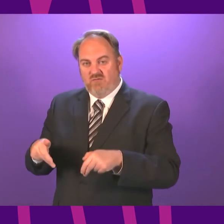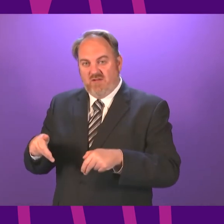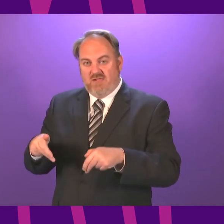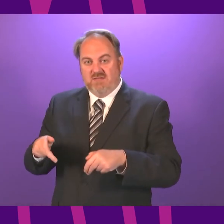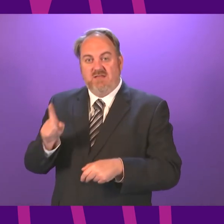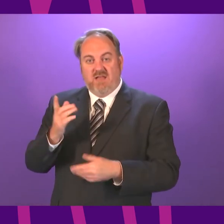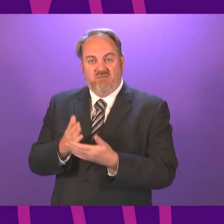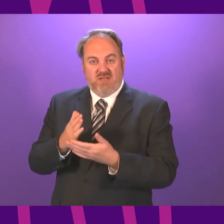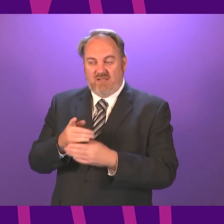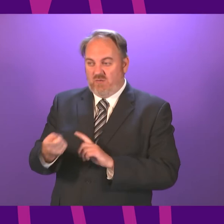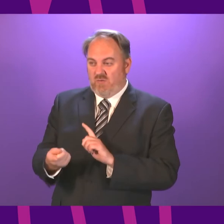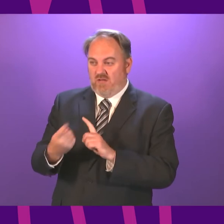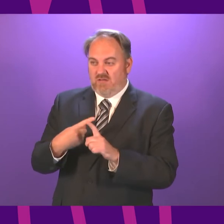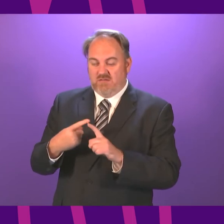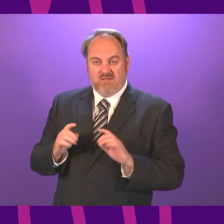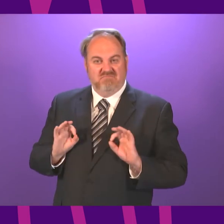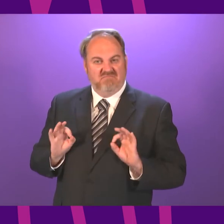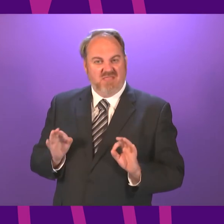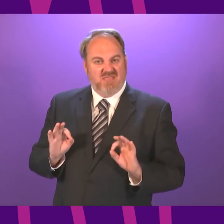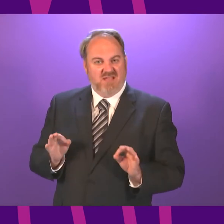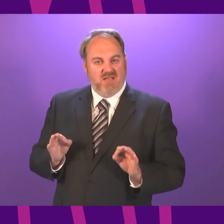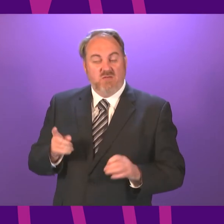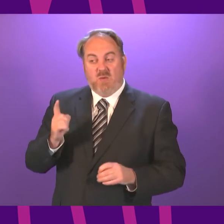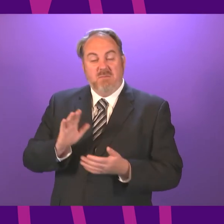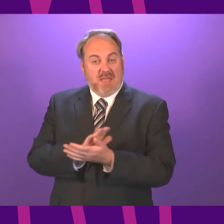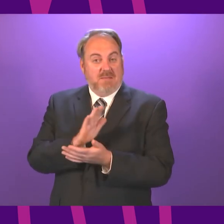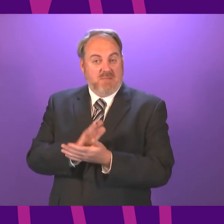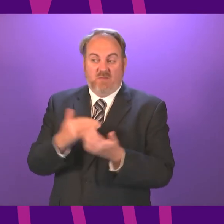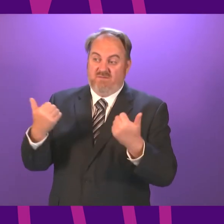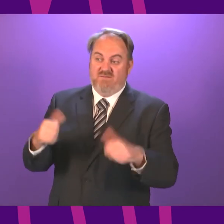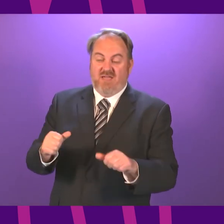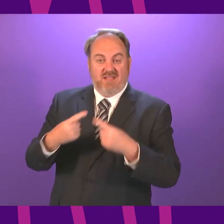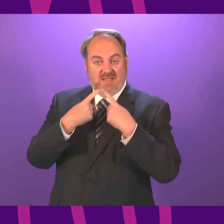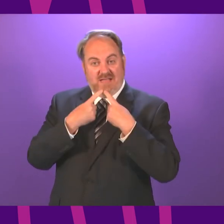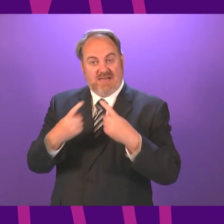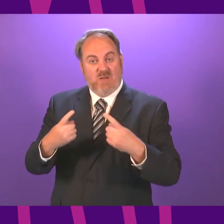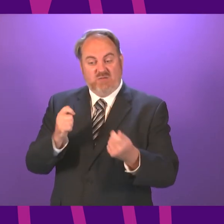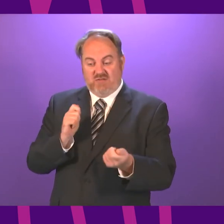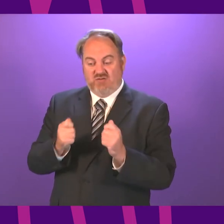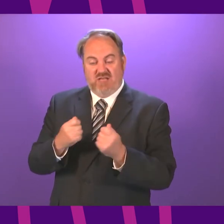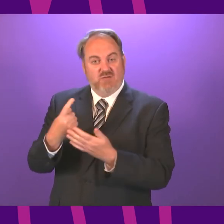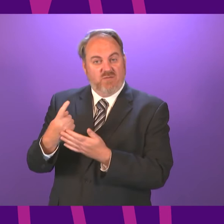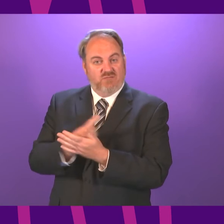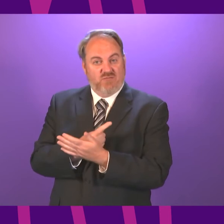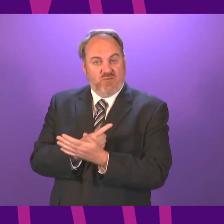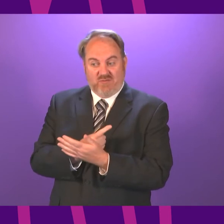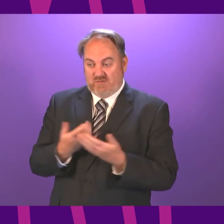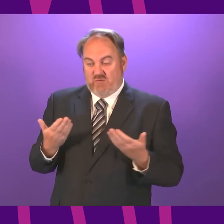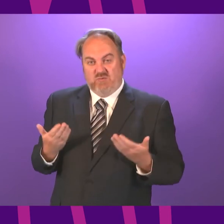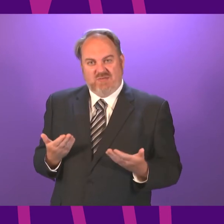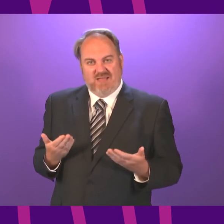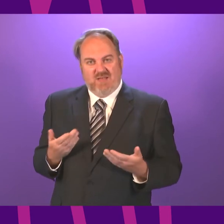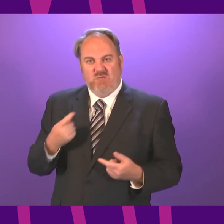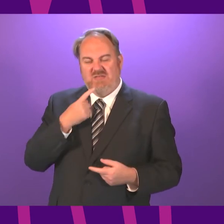for that got a response. So while it is welcome, these changes will now be made. The fact that the First Minister calls these